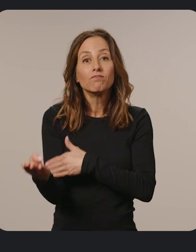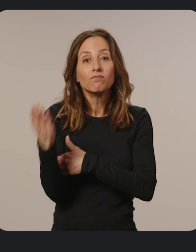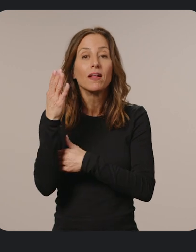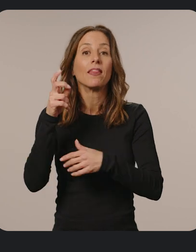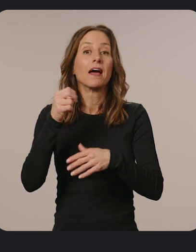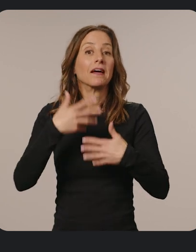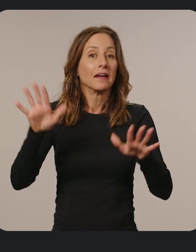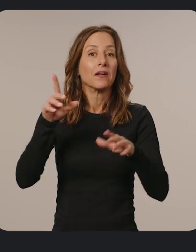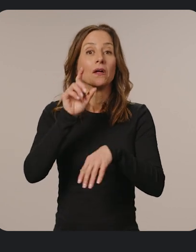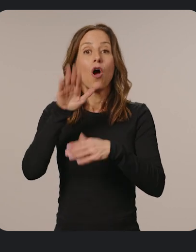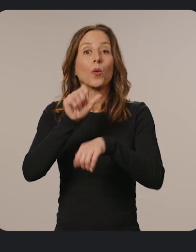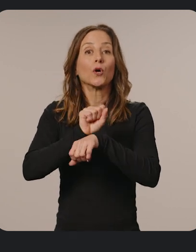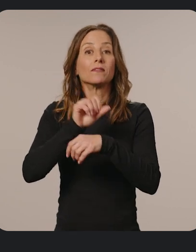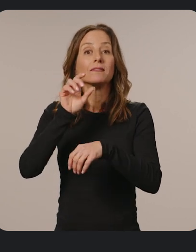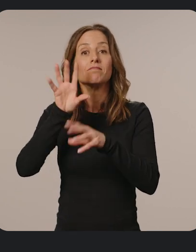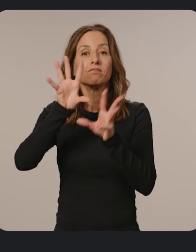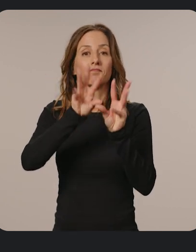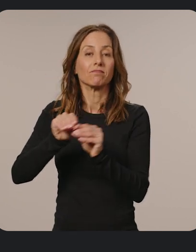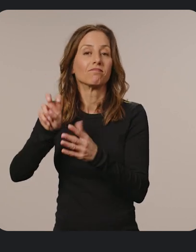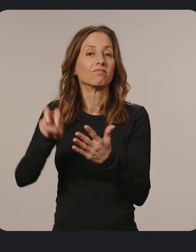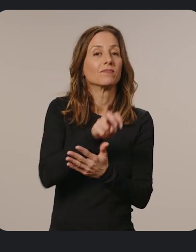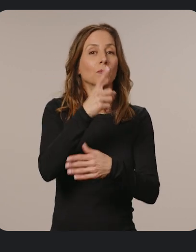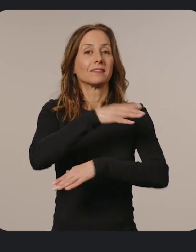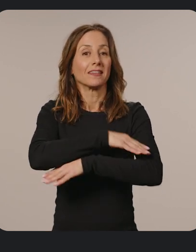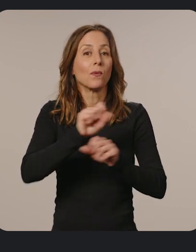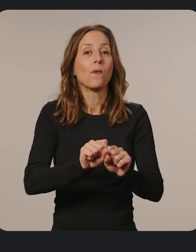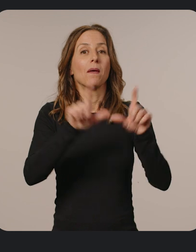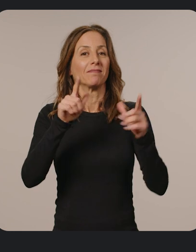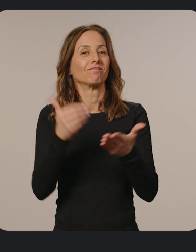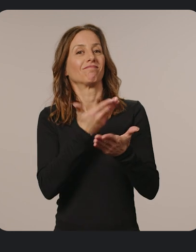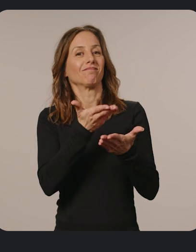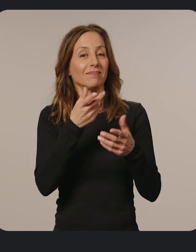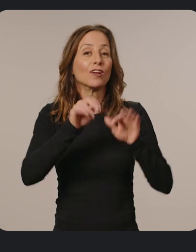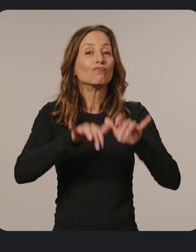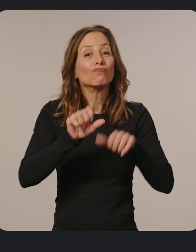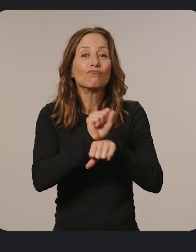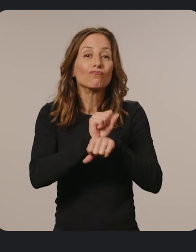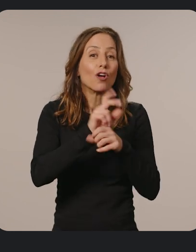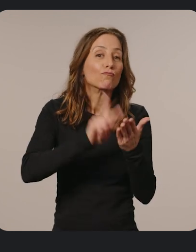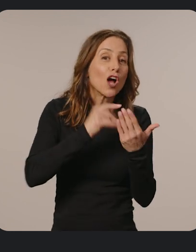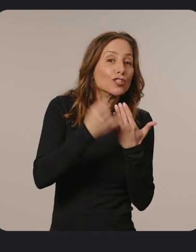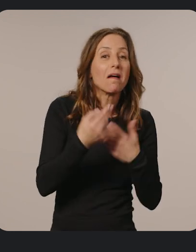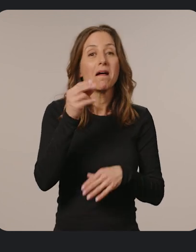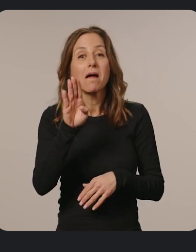and at the end of the day, put away all of your work tasks on one desk, and then open a fresh one for your side projects and hobbies at night.